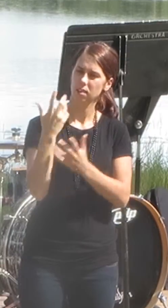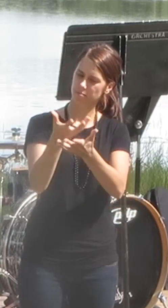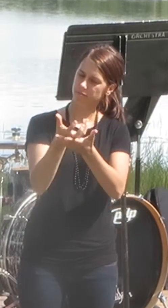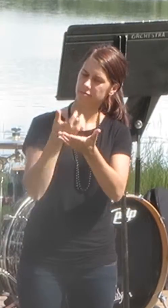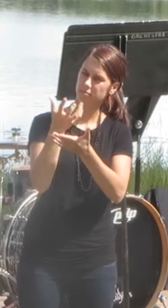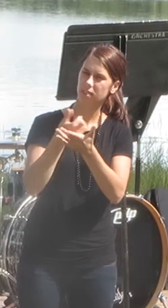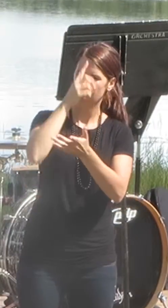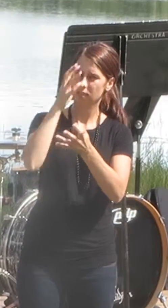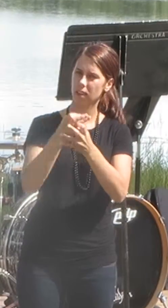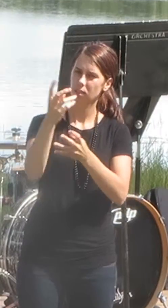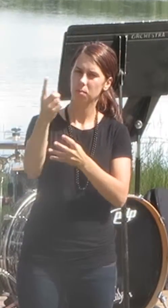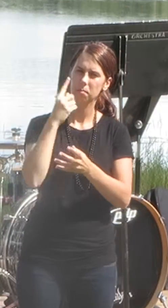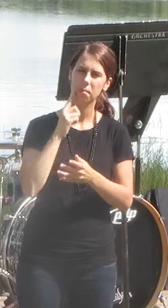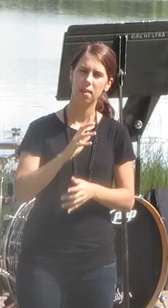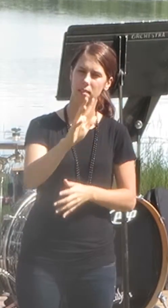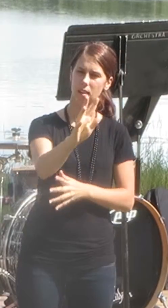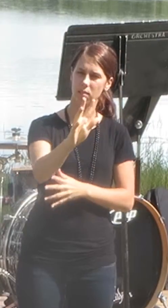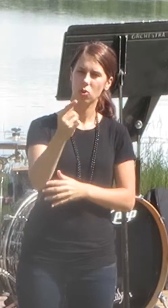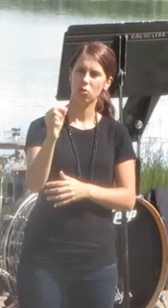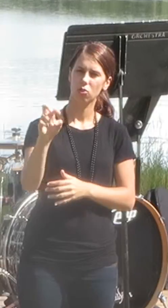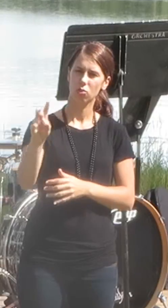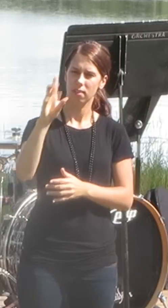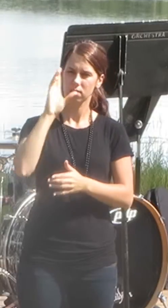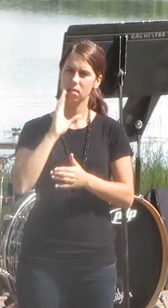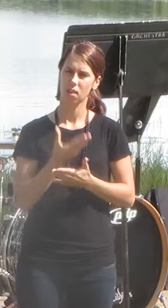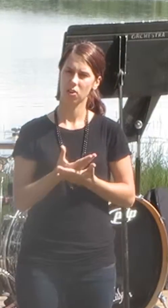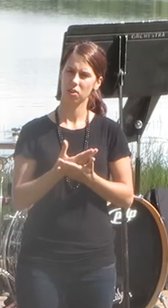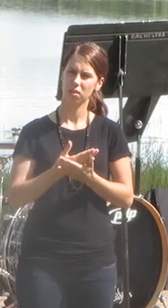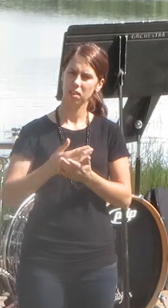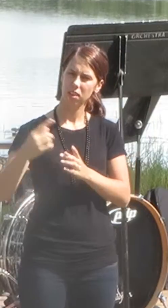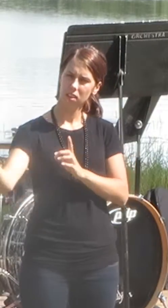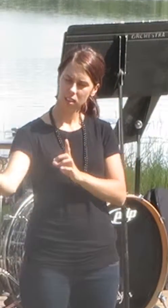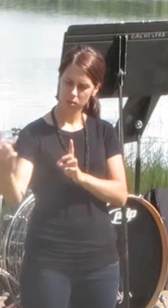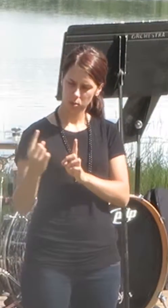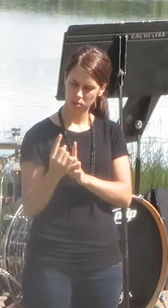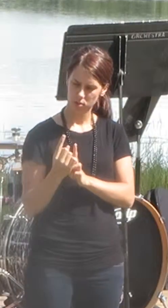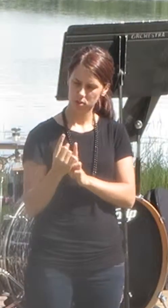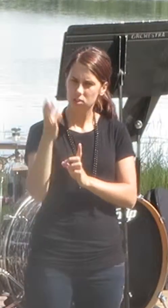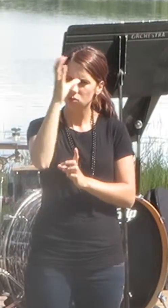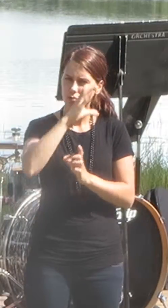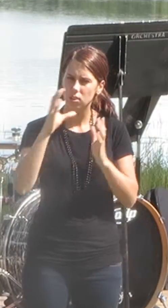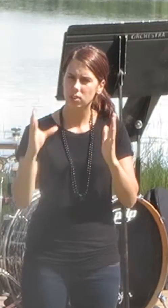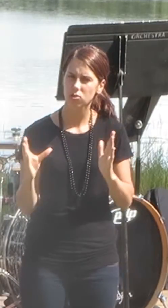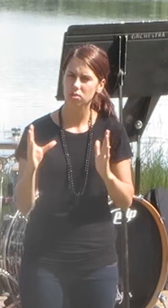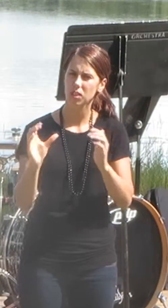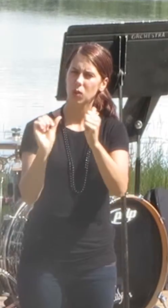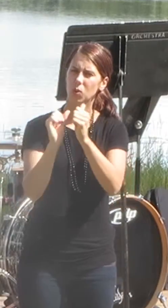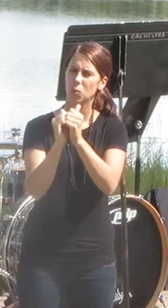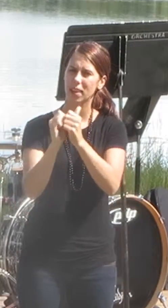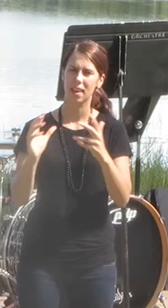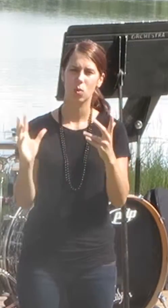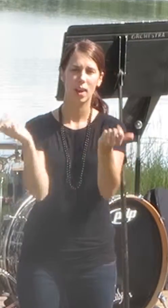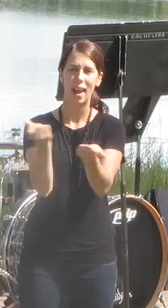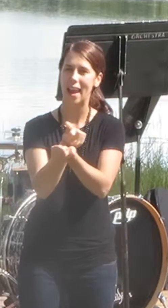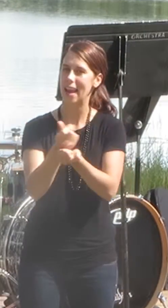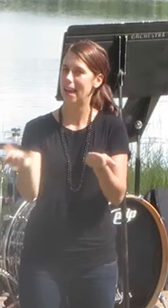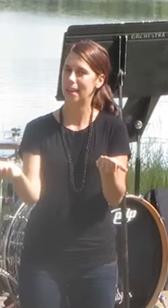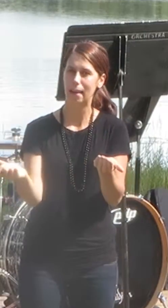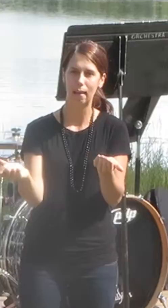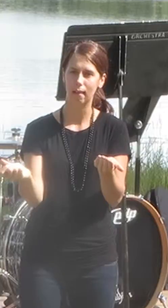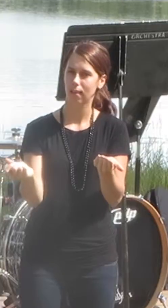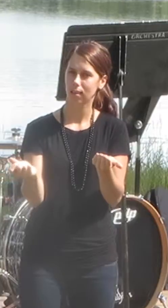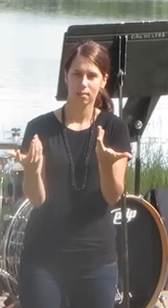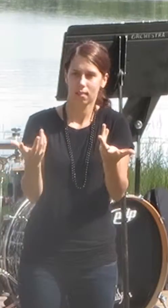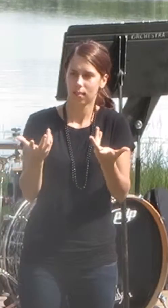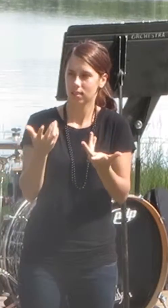the faith of my five-year-old granddaughter, who approaches complete strangers without any reservation.